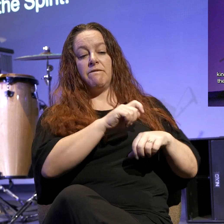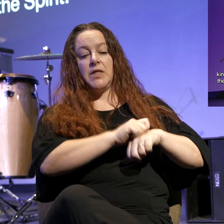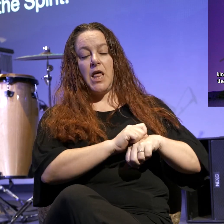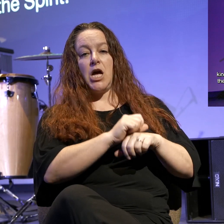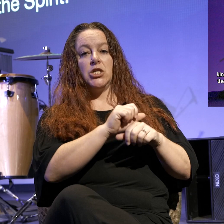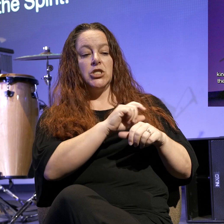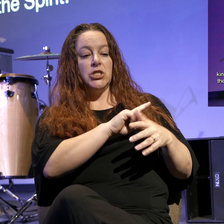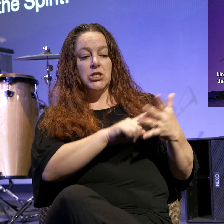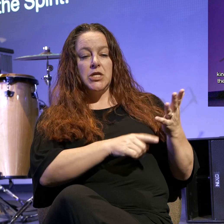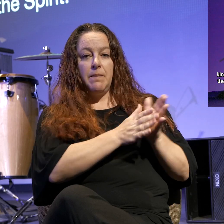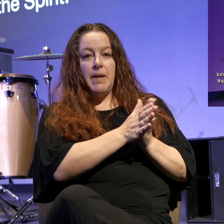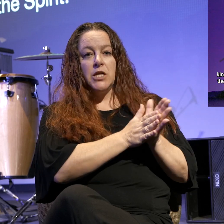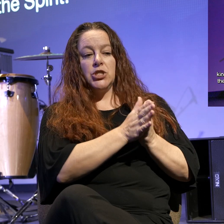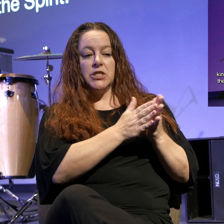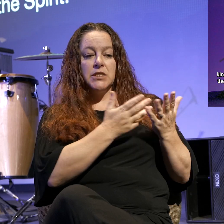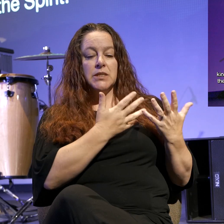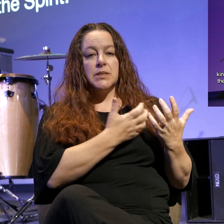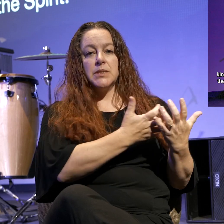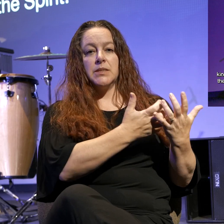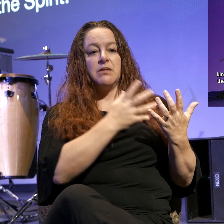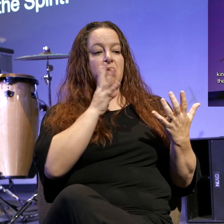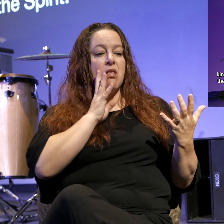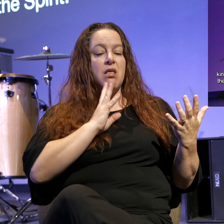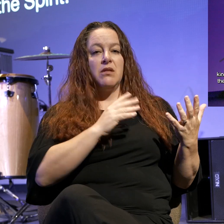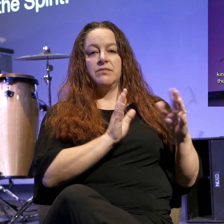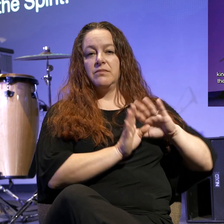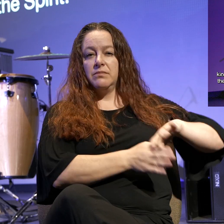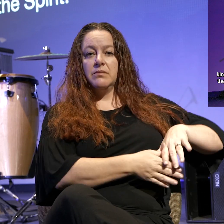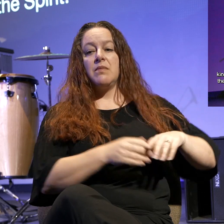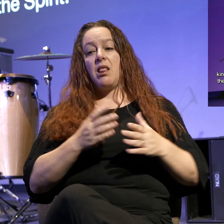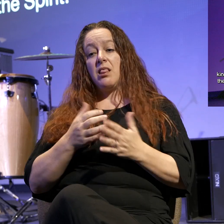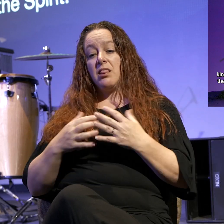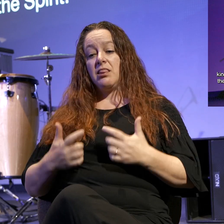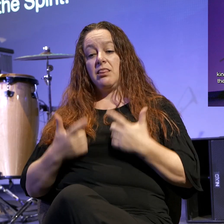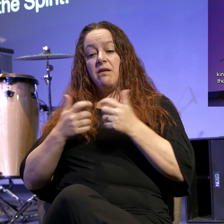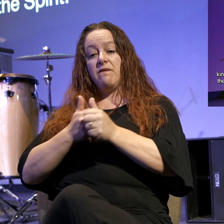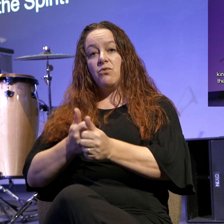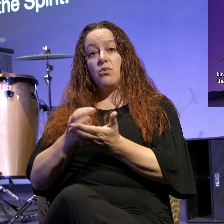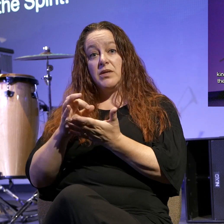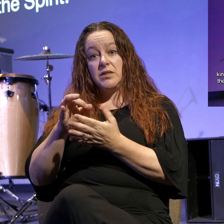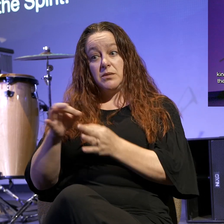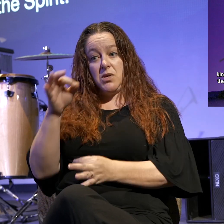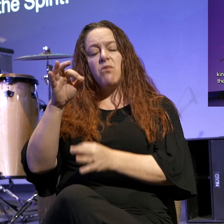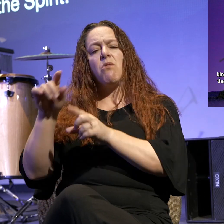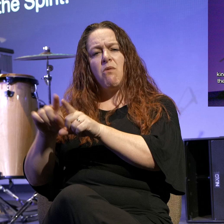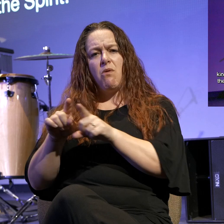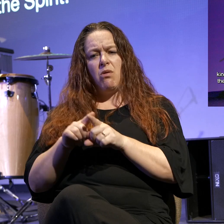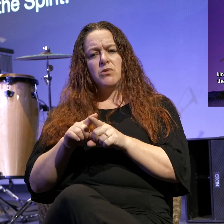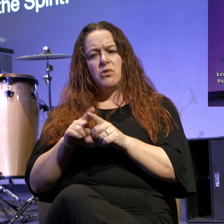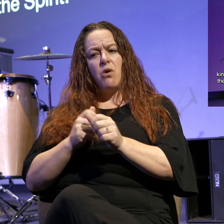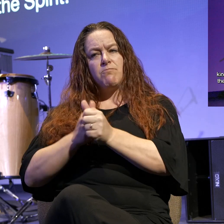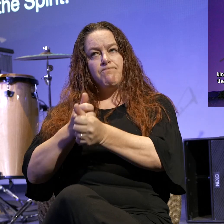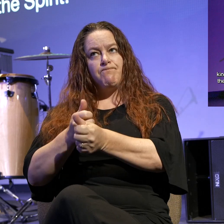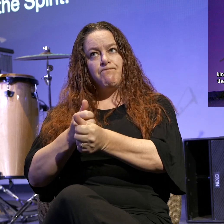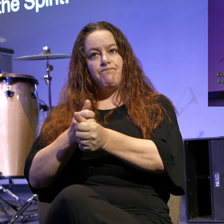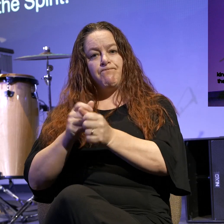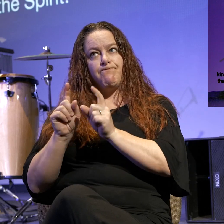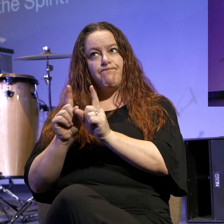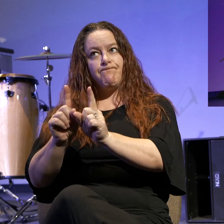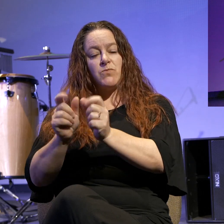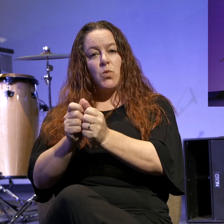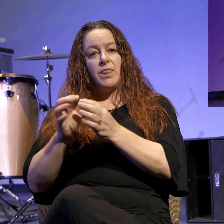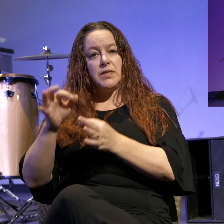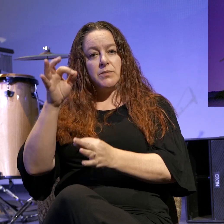passions and desires. If we live by the Spirit, let us also keep in step with the Spirit.